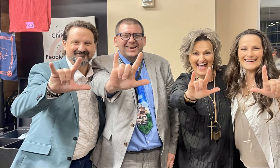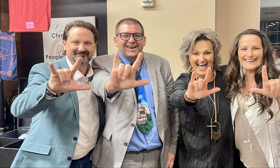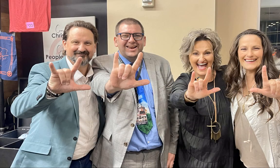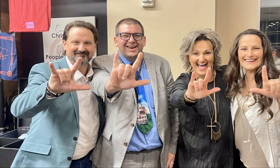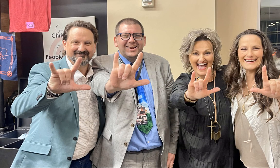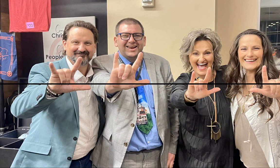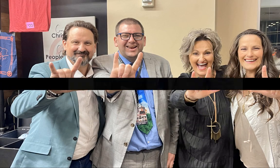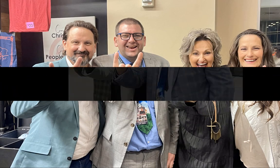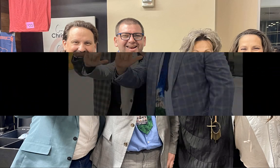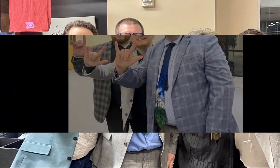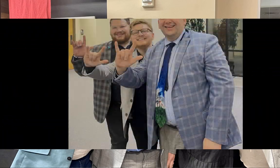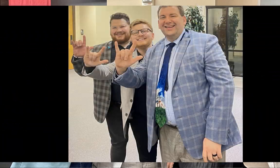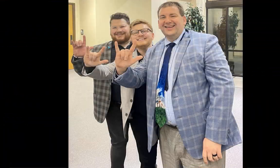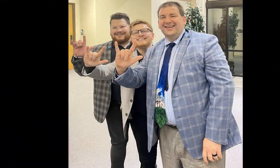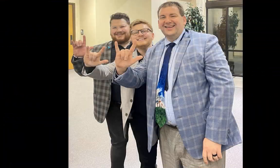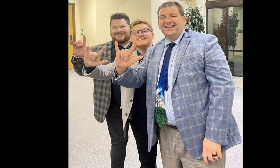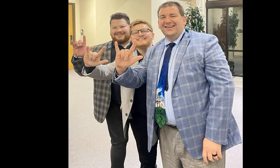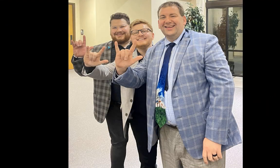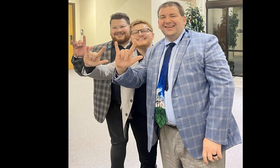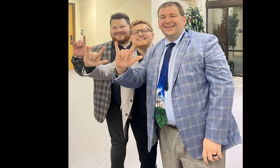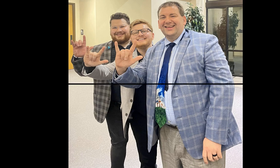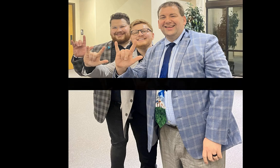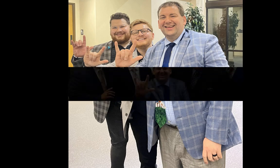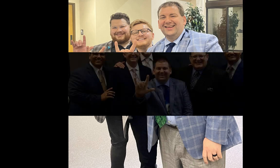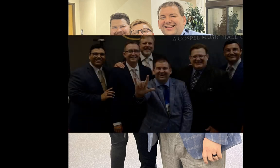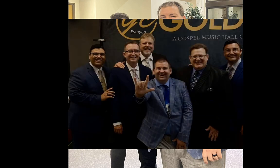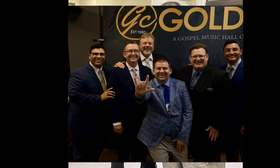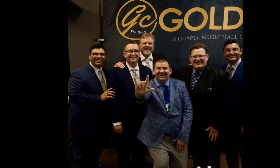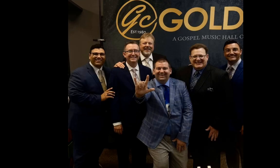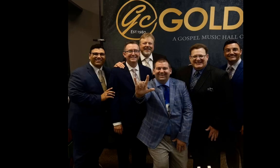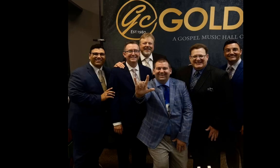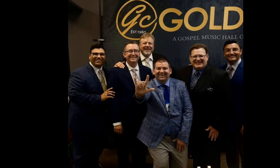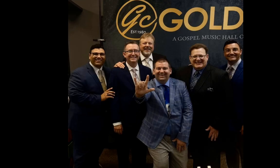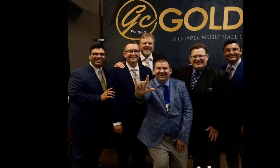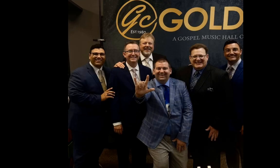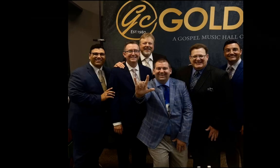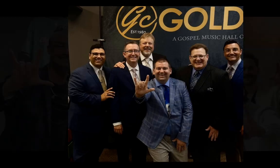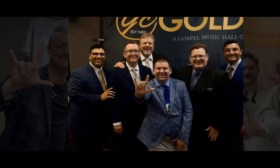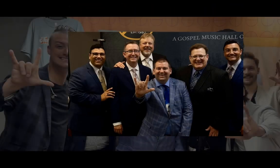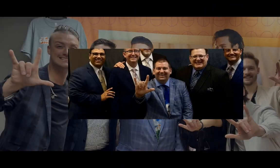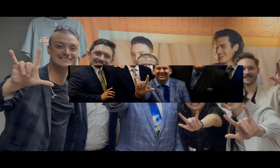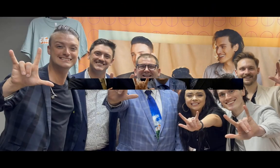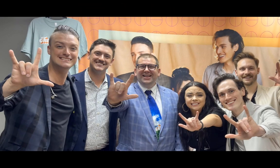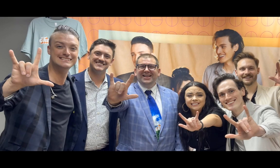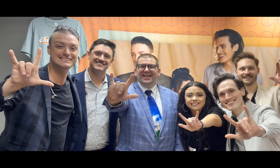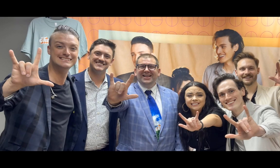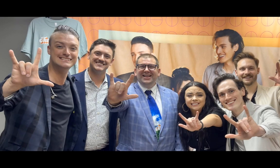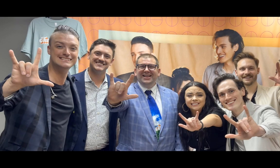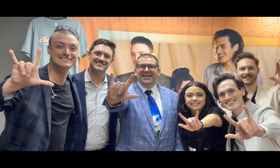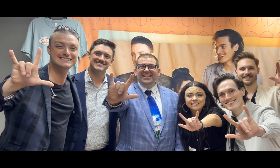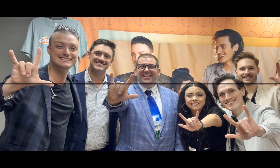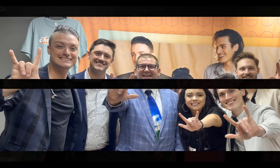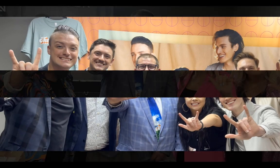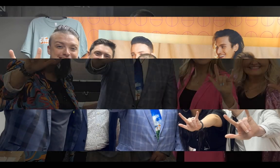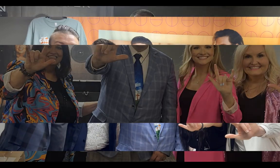Let's get ready for $2,000.